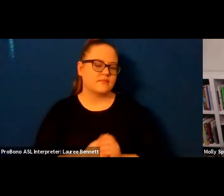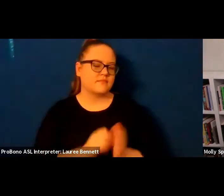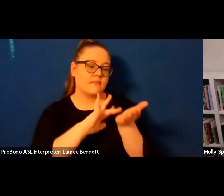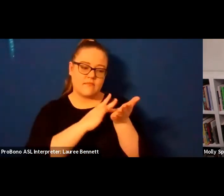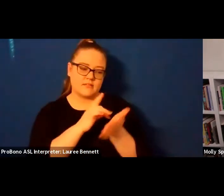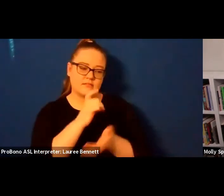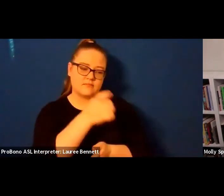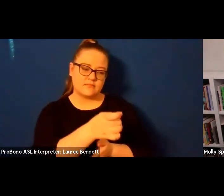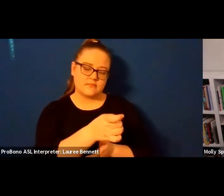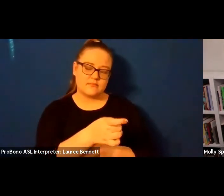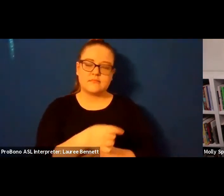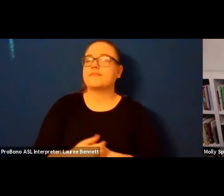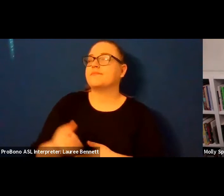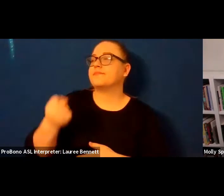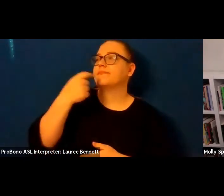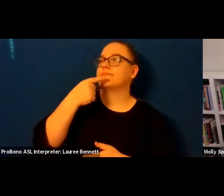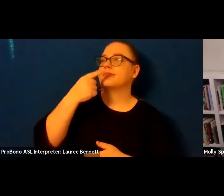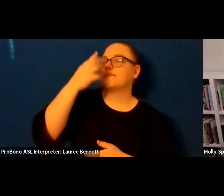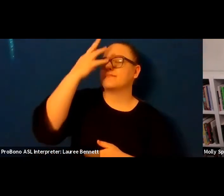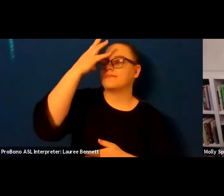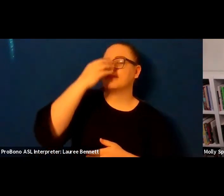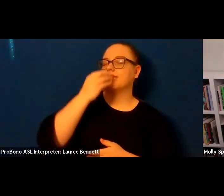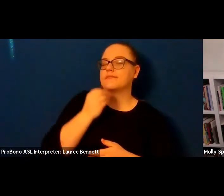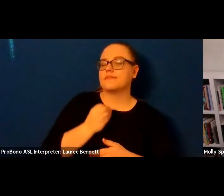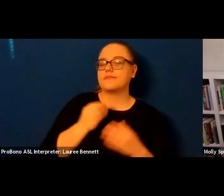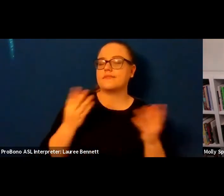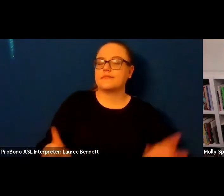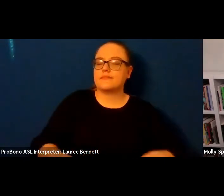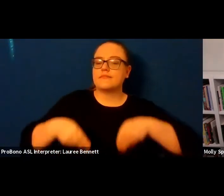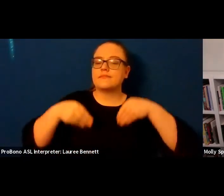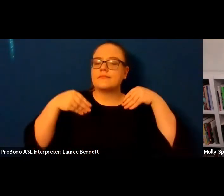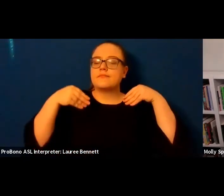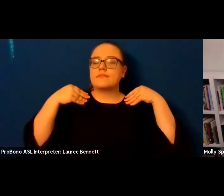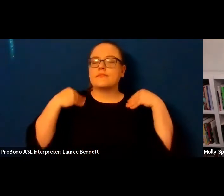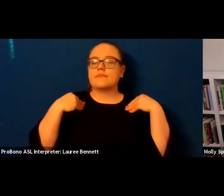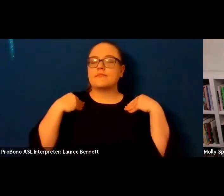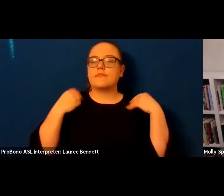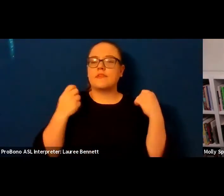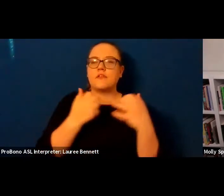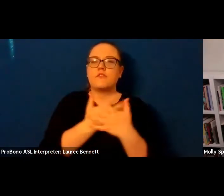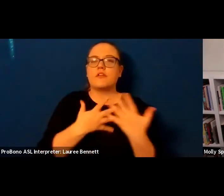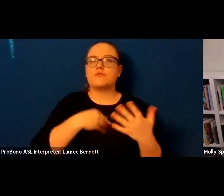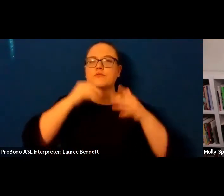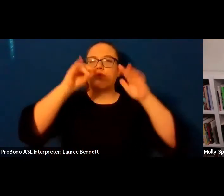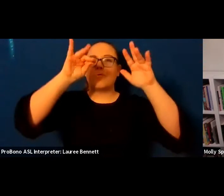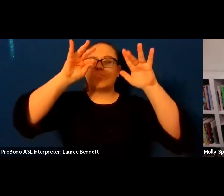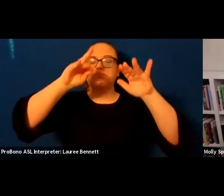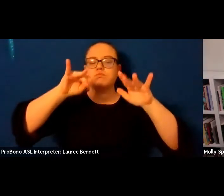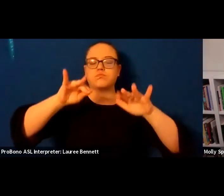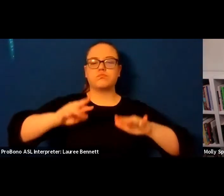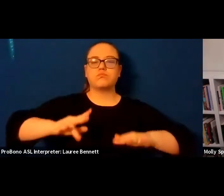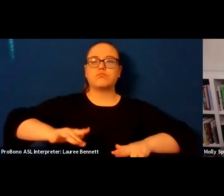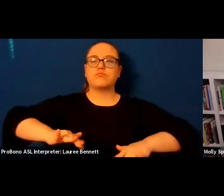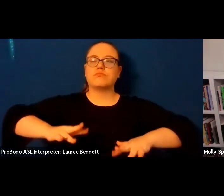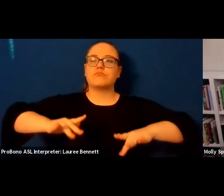then slept a sheet pulled tight the whole world whitening sooner or later